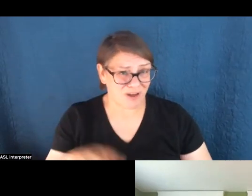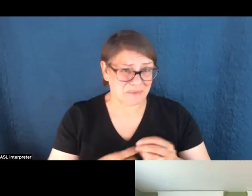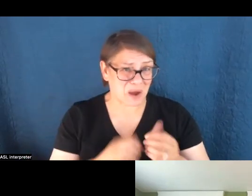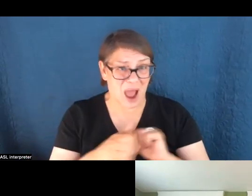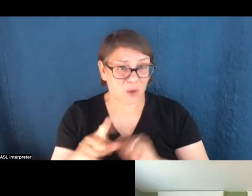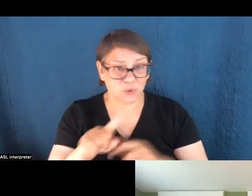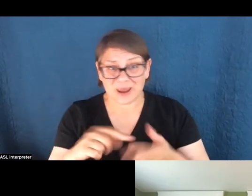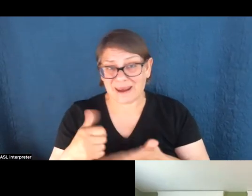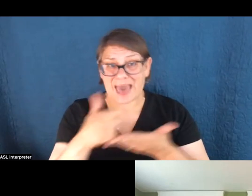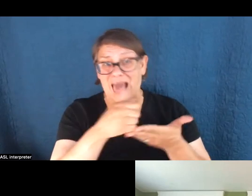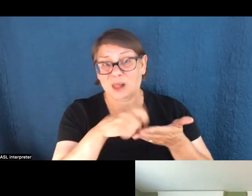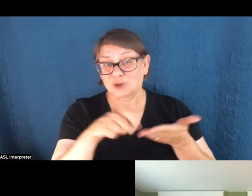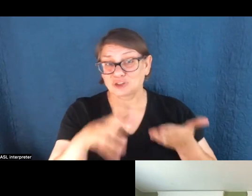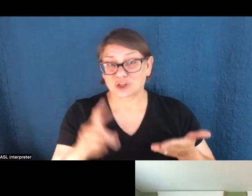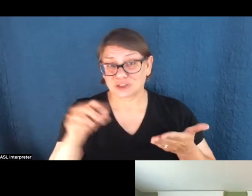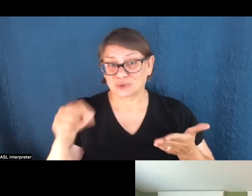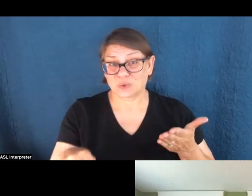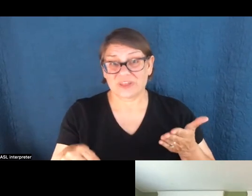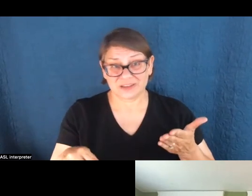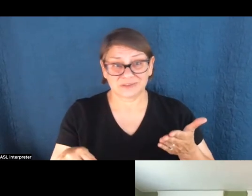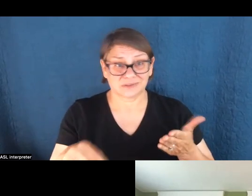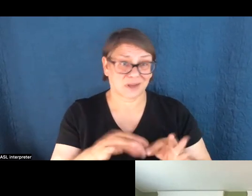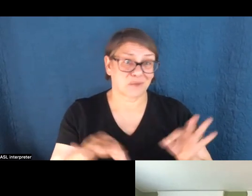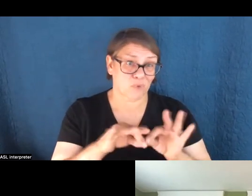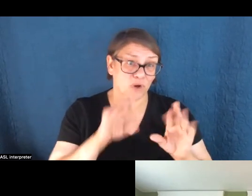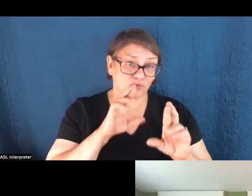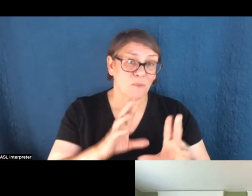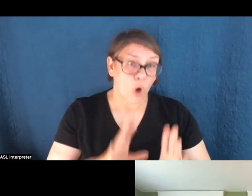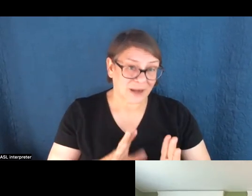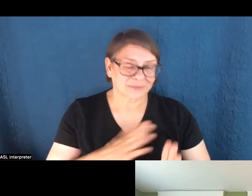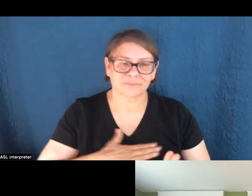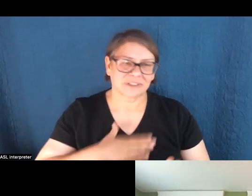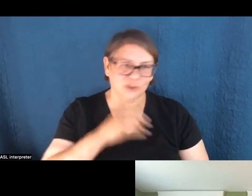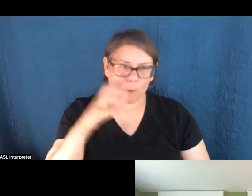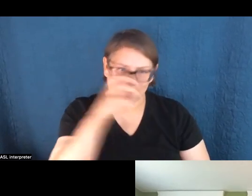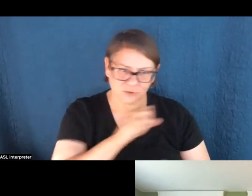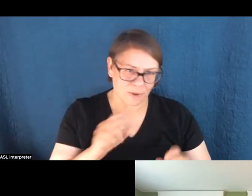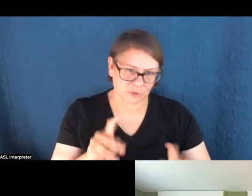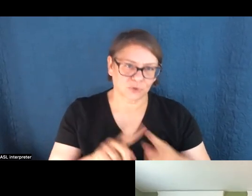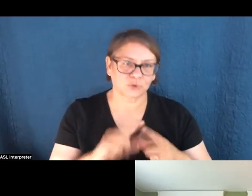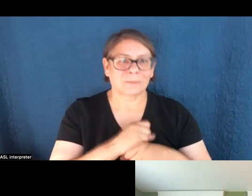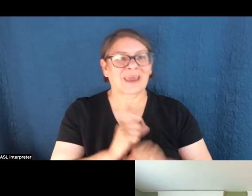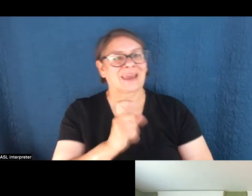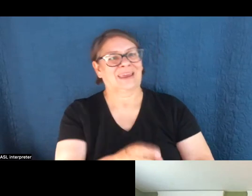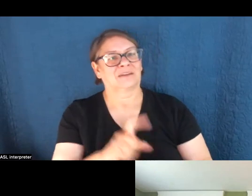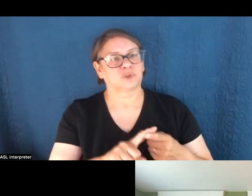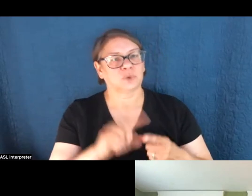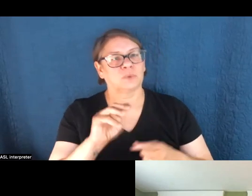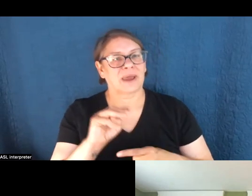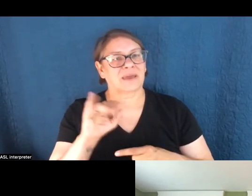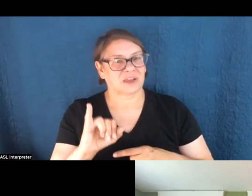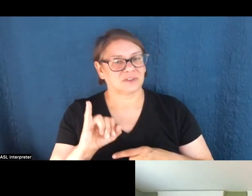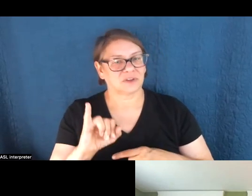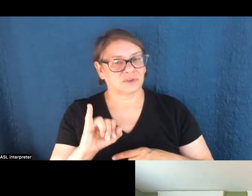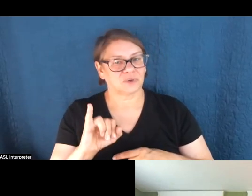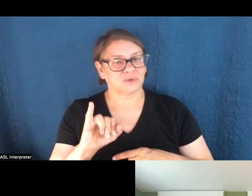that you can help journalists do this really important reporting, then don't miss your chance to make a gift to Metcalf Institute's, um,